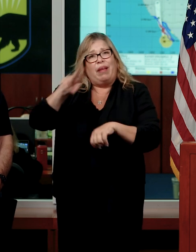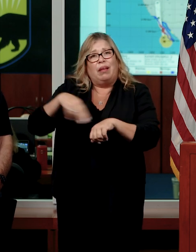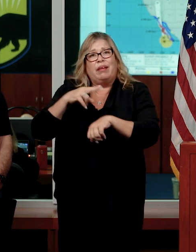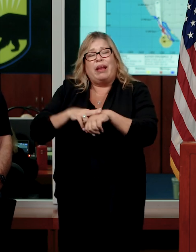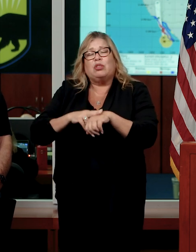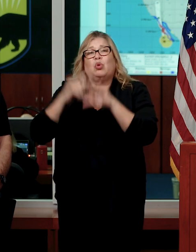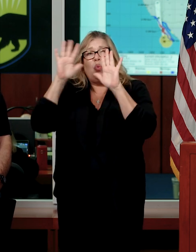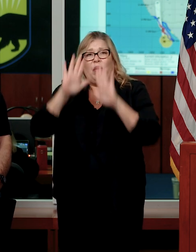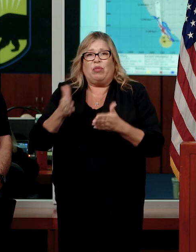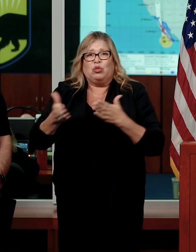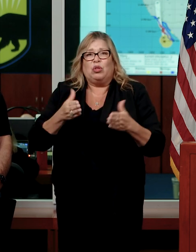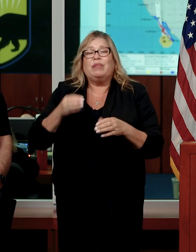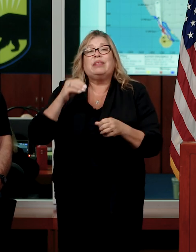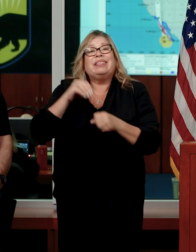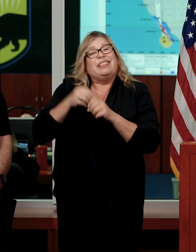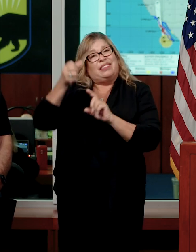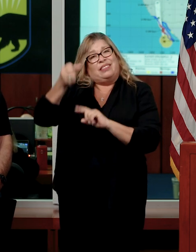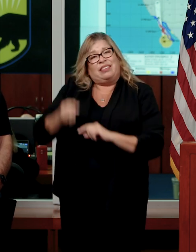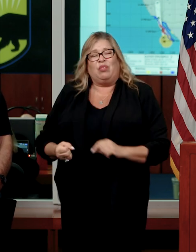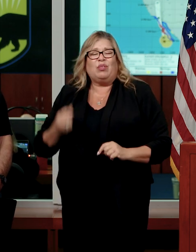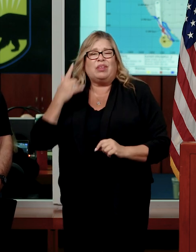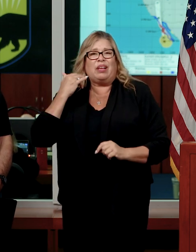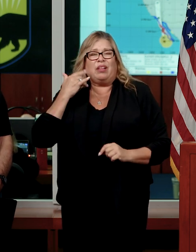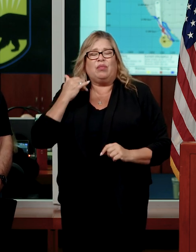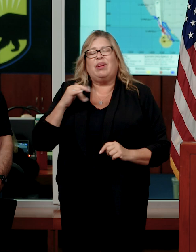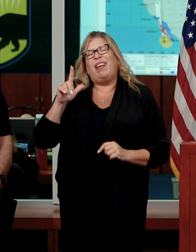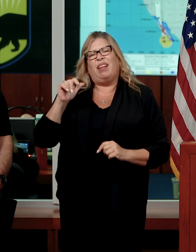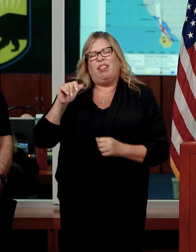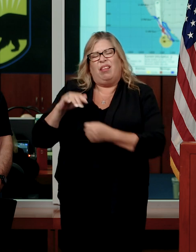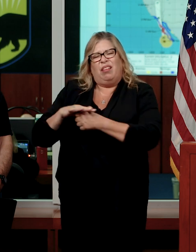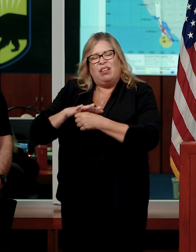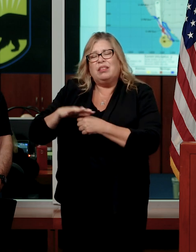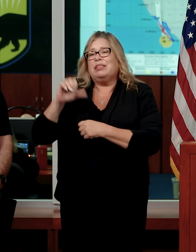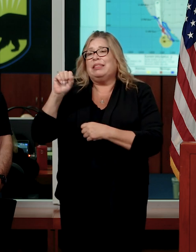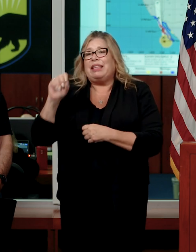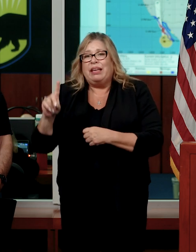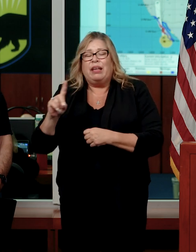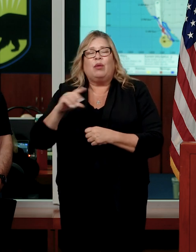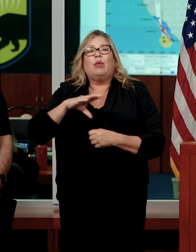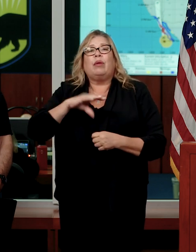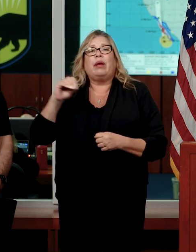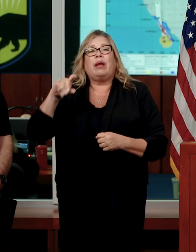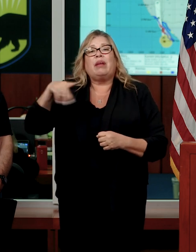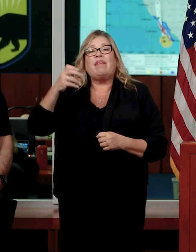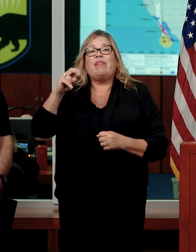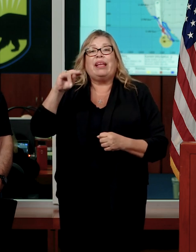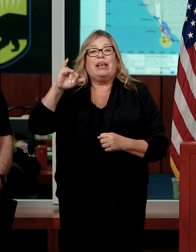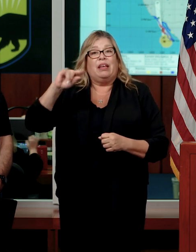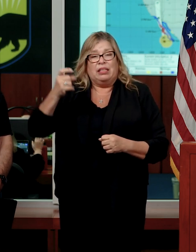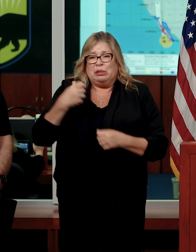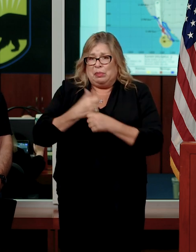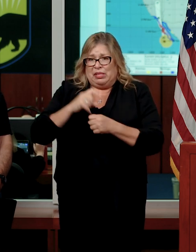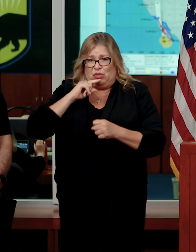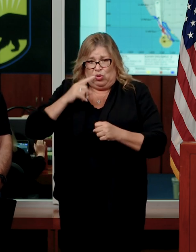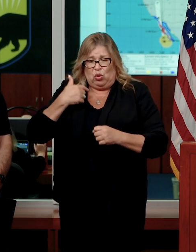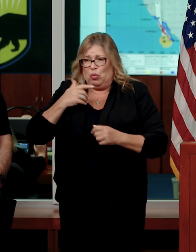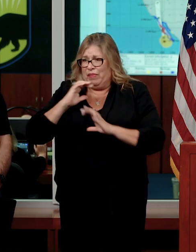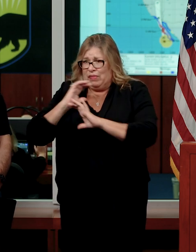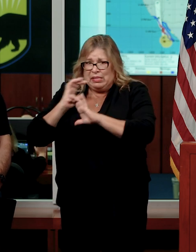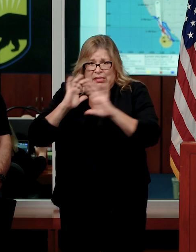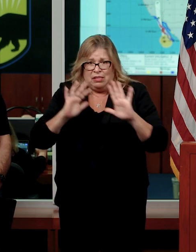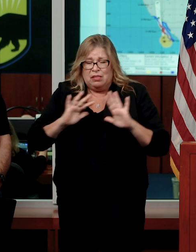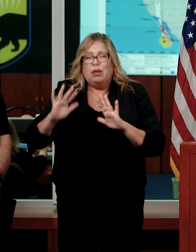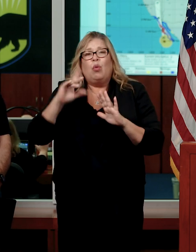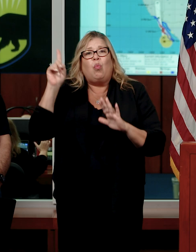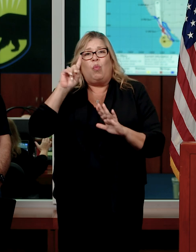Hanford, which is Central California, Los Angeles, San Diego, and Phoenix, to cover the scope of Hurricane